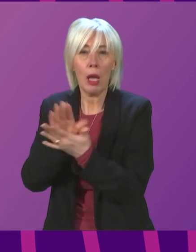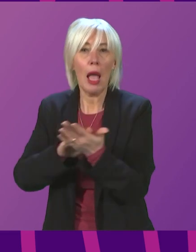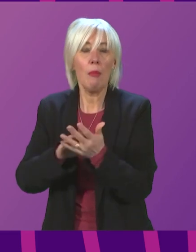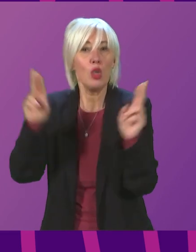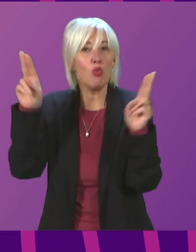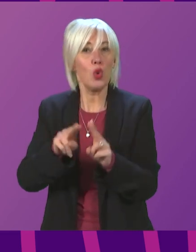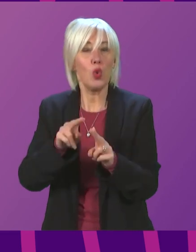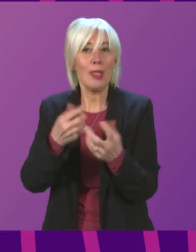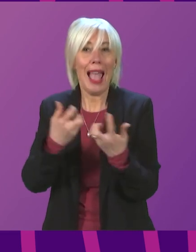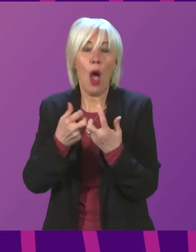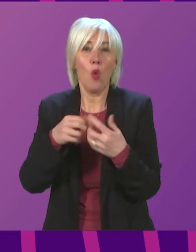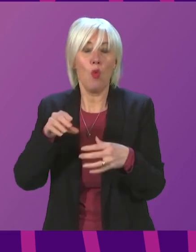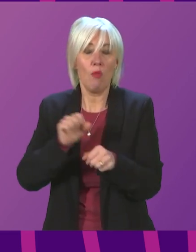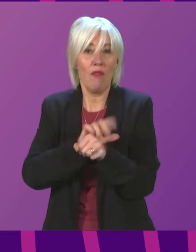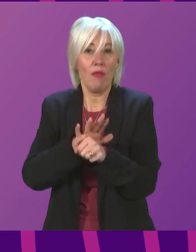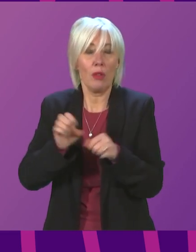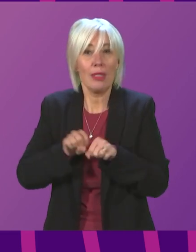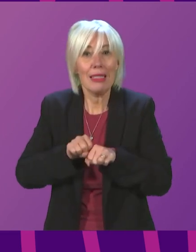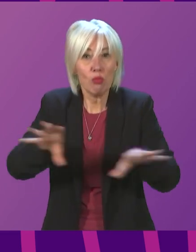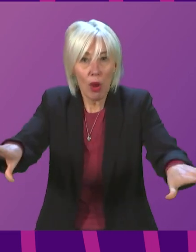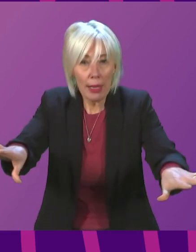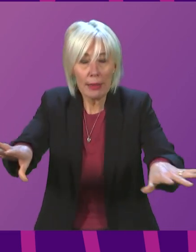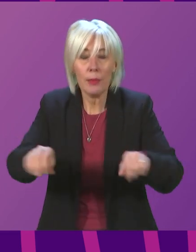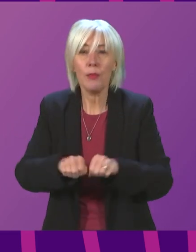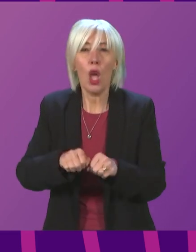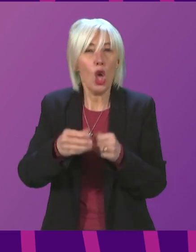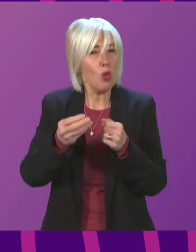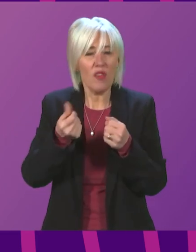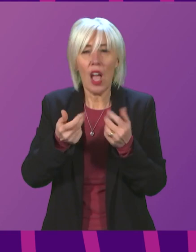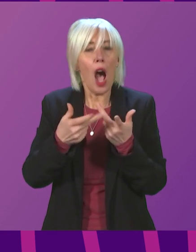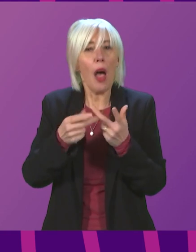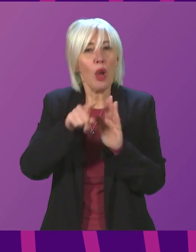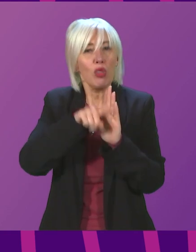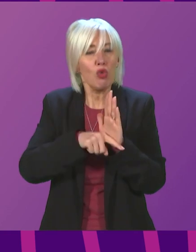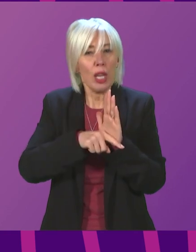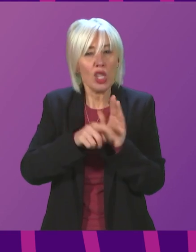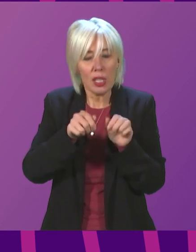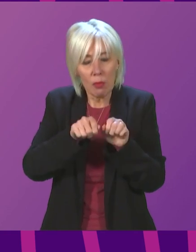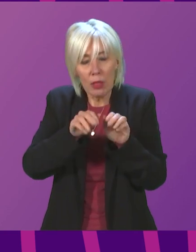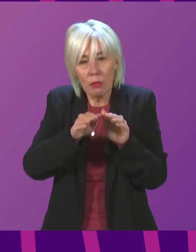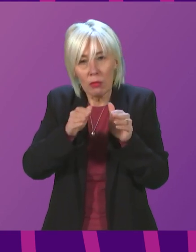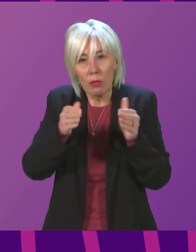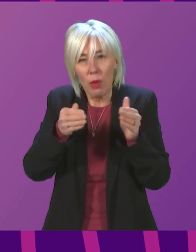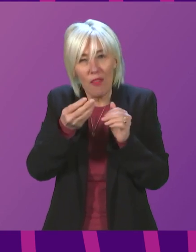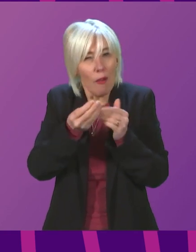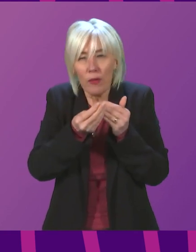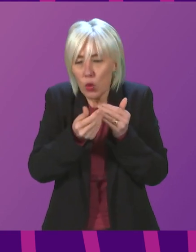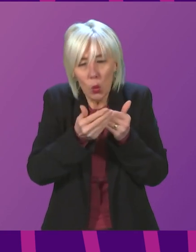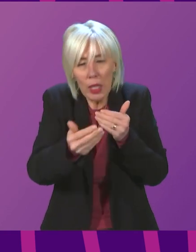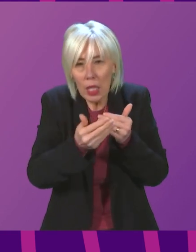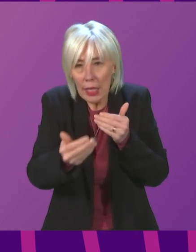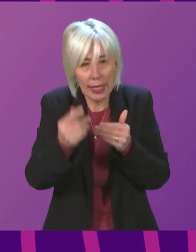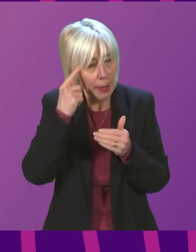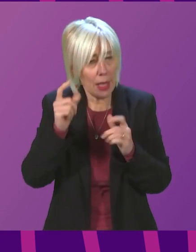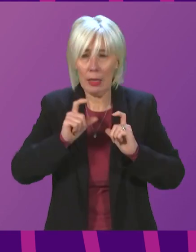virus to spread. And while we are lifting other restrictions for a couple of weeks longer, it is prudent to keep that piece of guidance